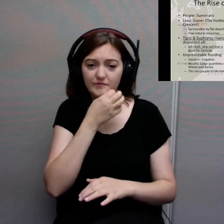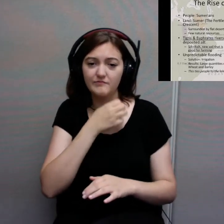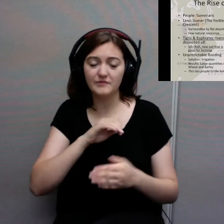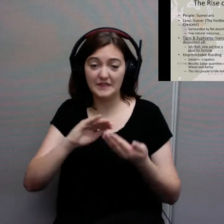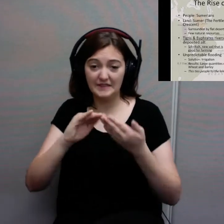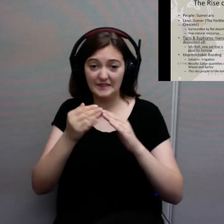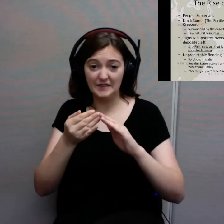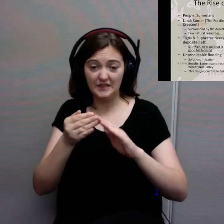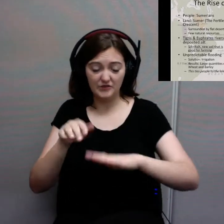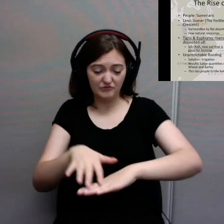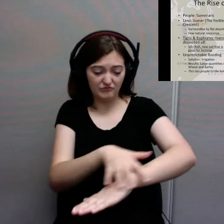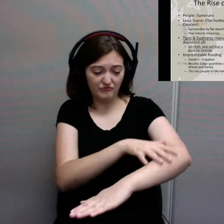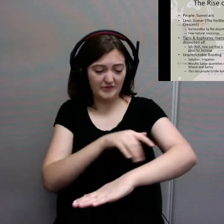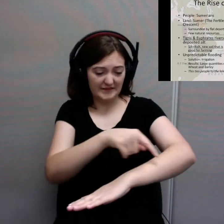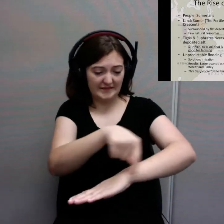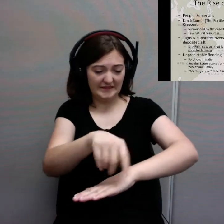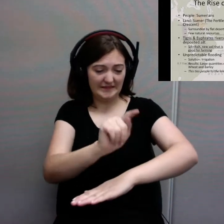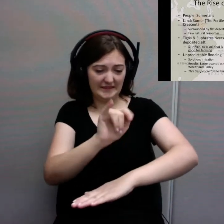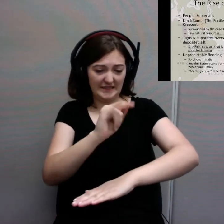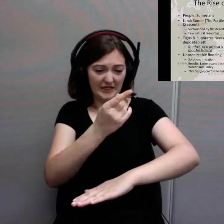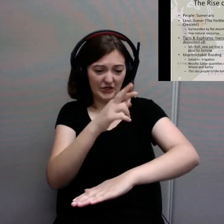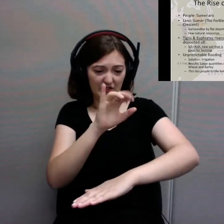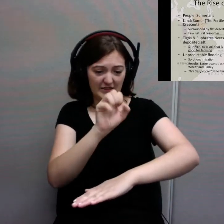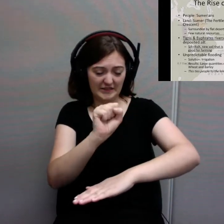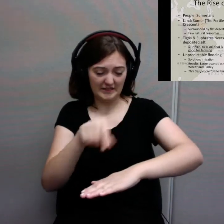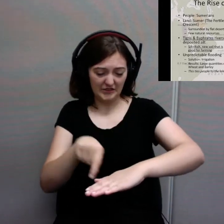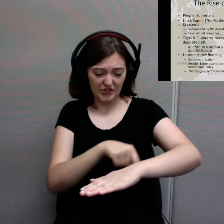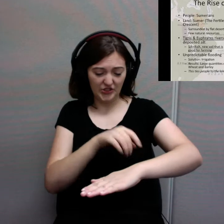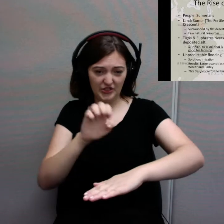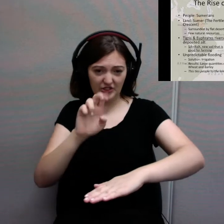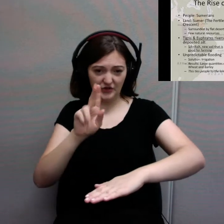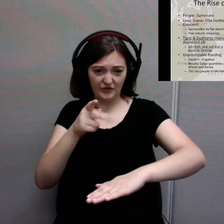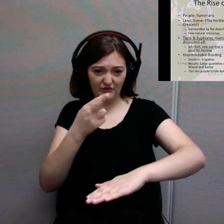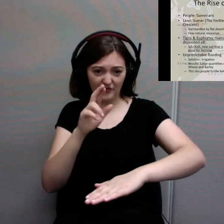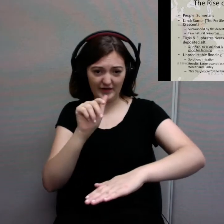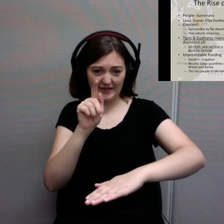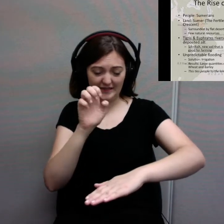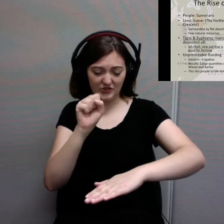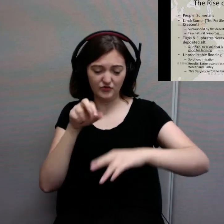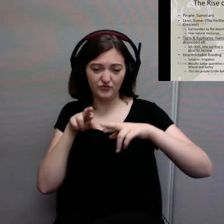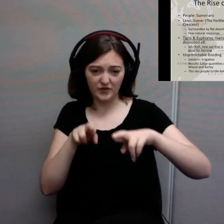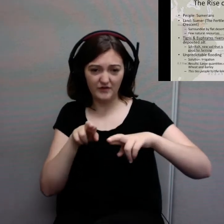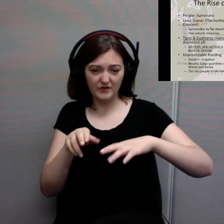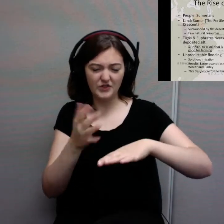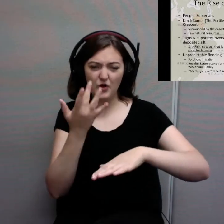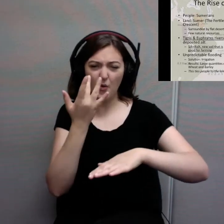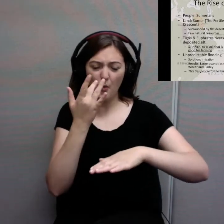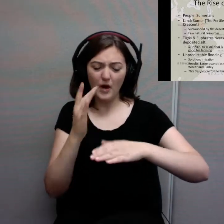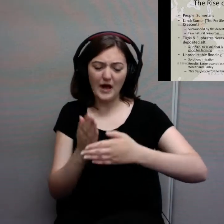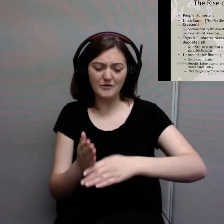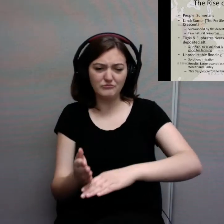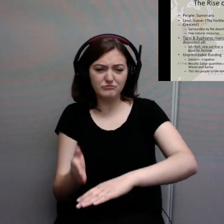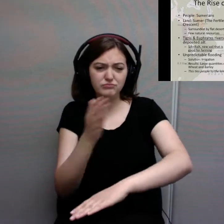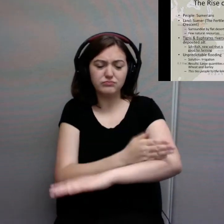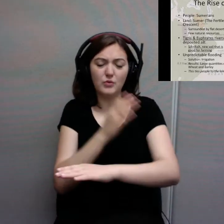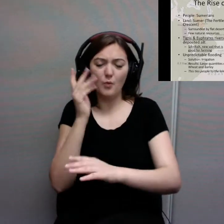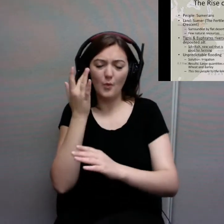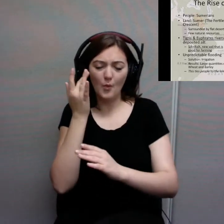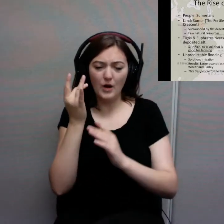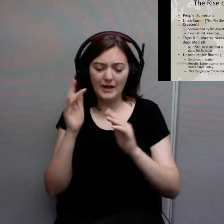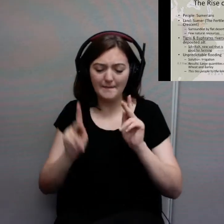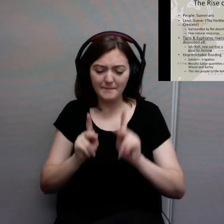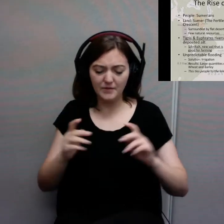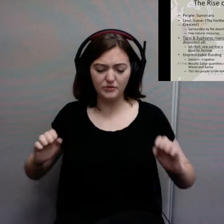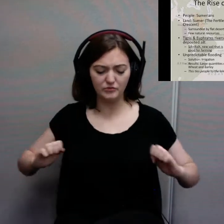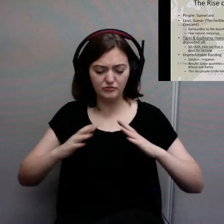And the reason why we're going to see these civilizations arise, especially around these river areas, is because of silt. I cannot emphasize